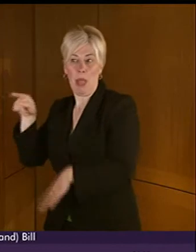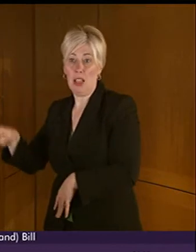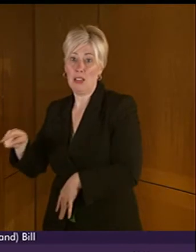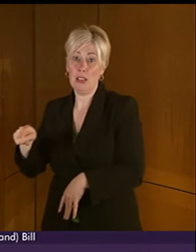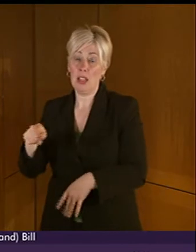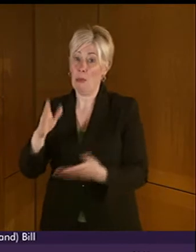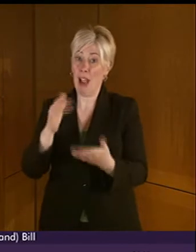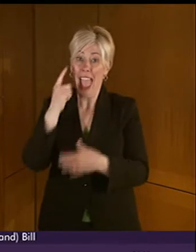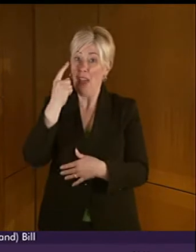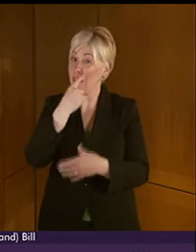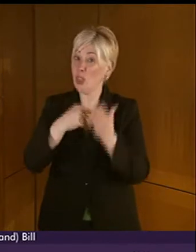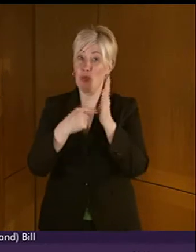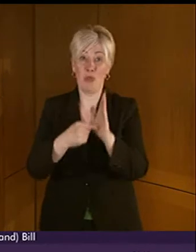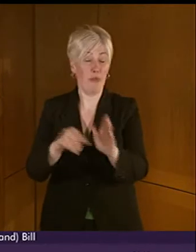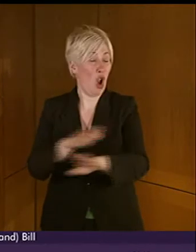not.